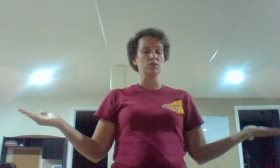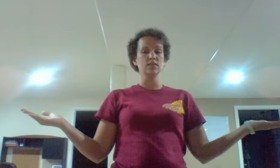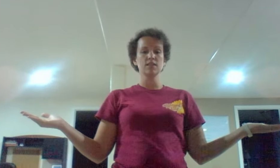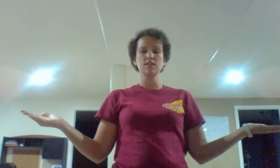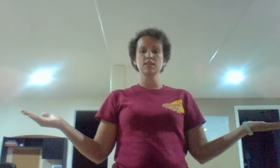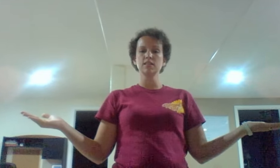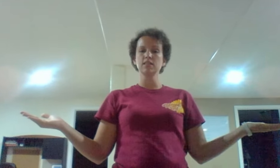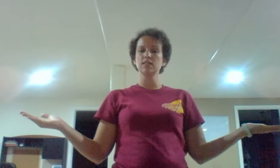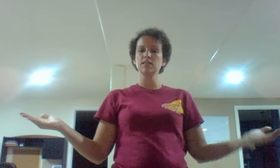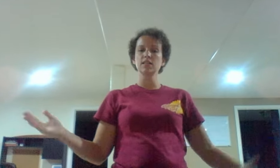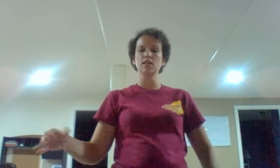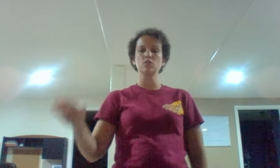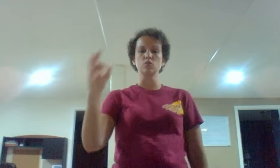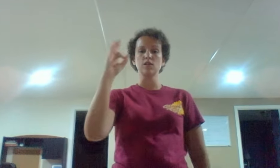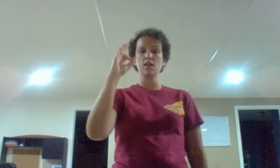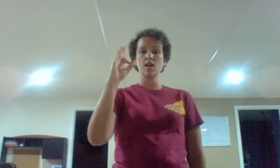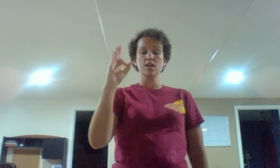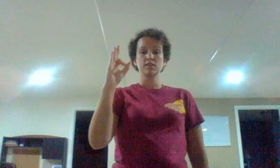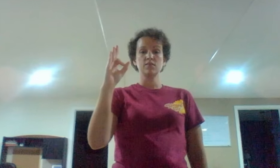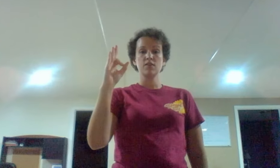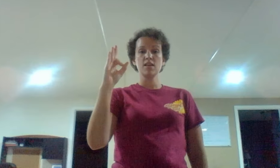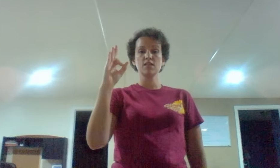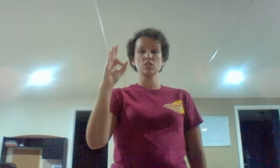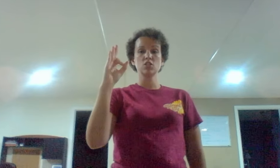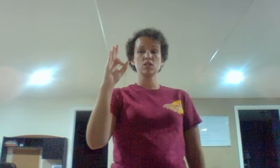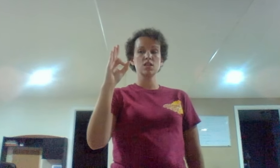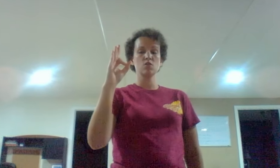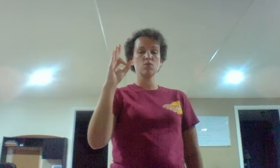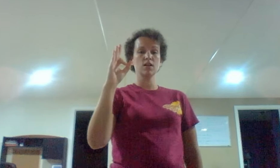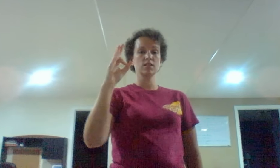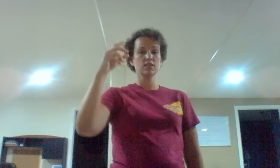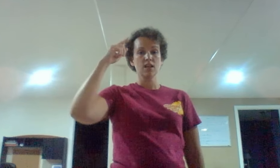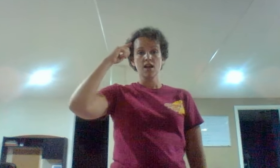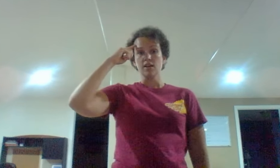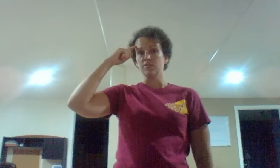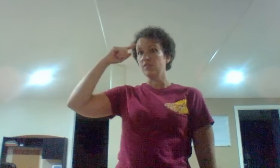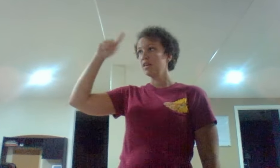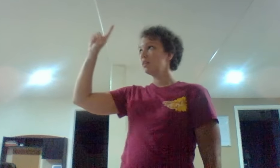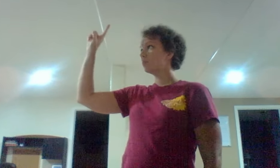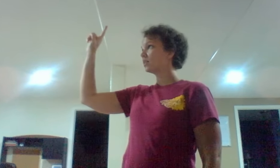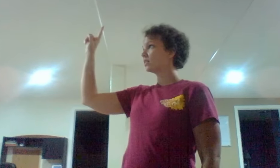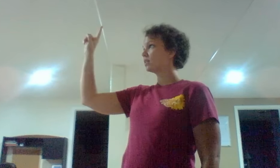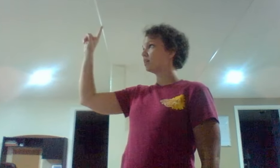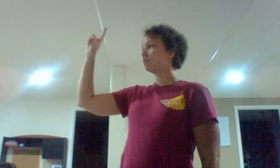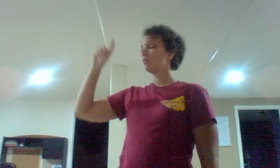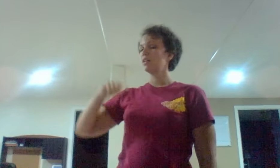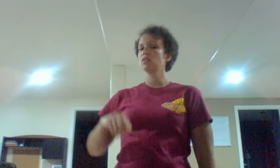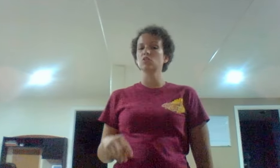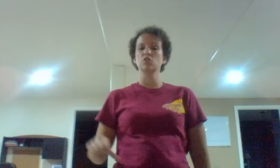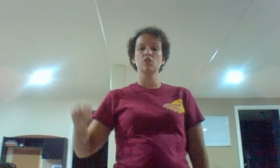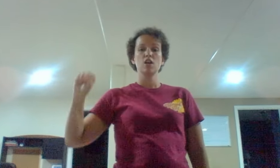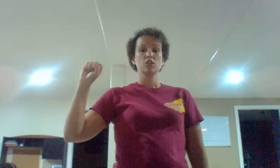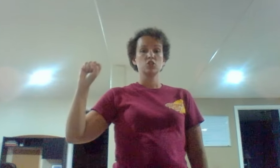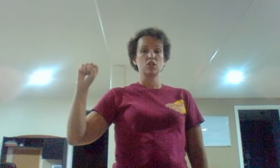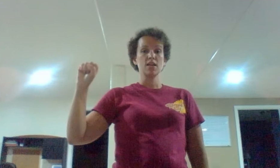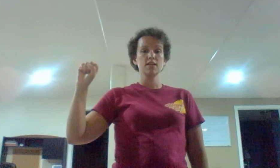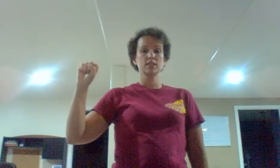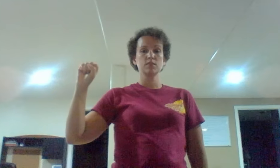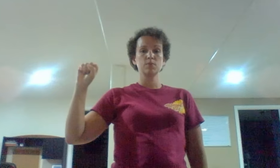1600, 1900. Da Vinci was a famous inventor. Shakespeare